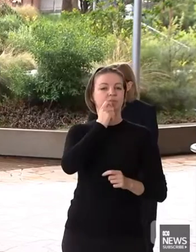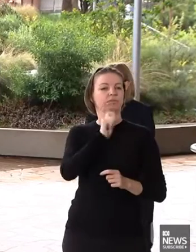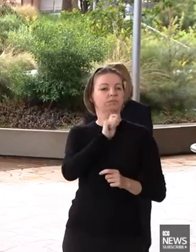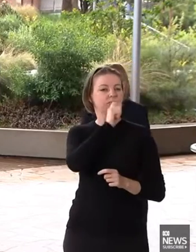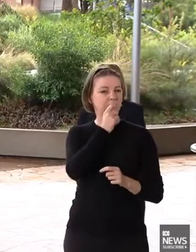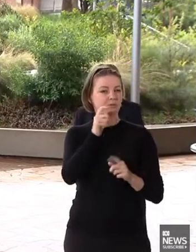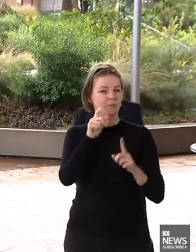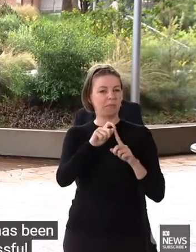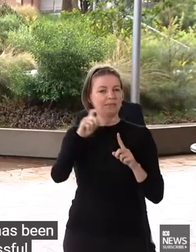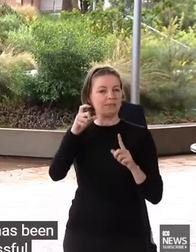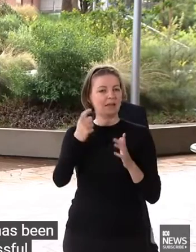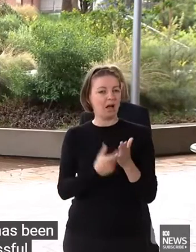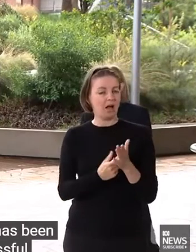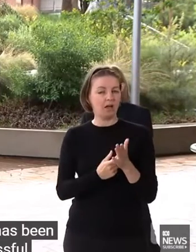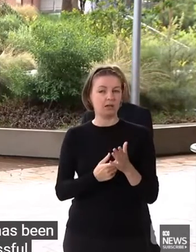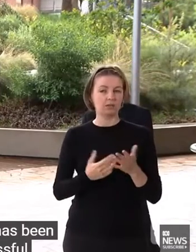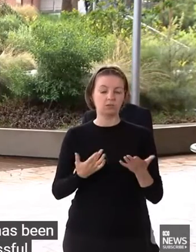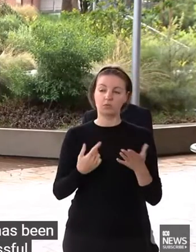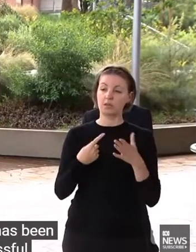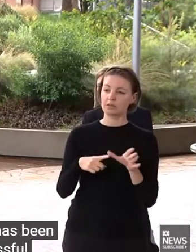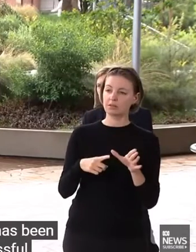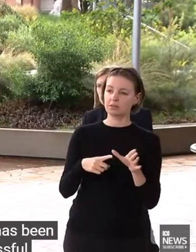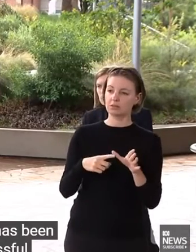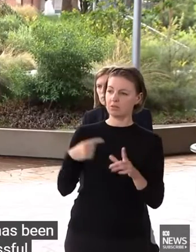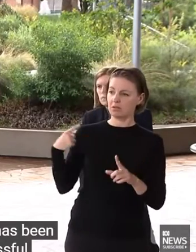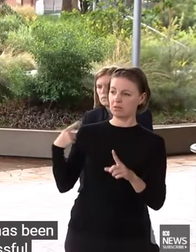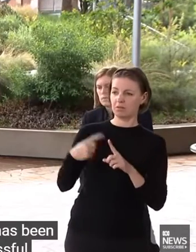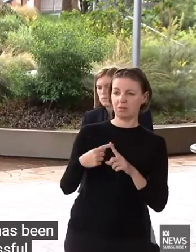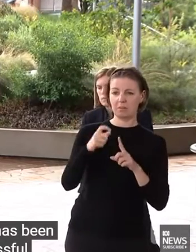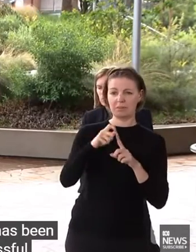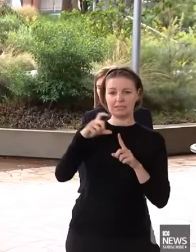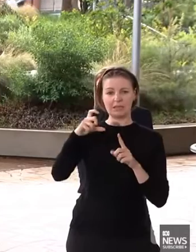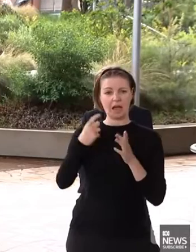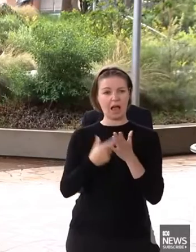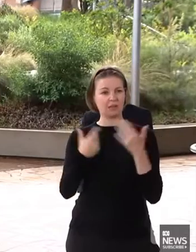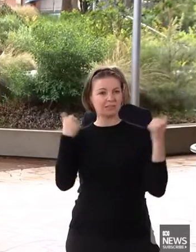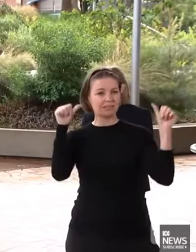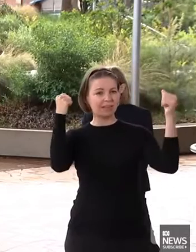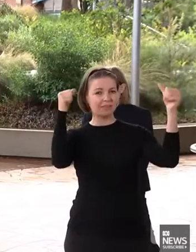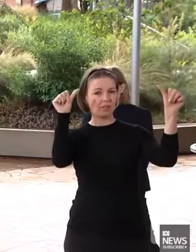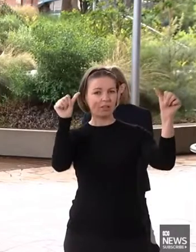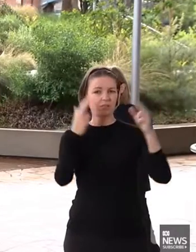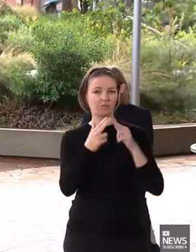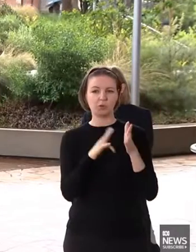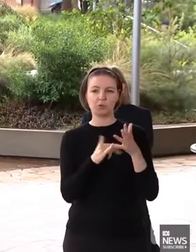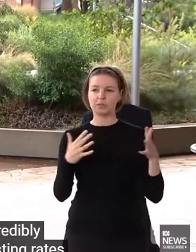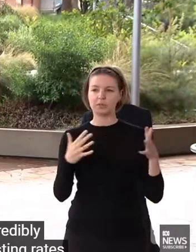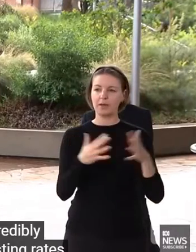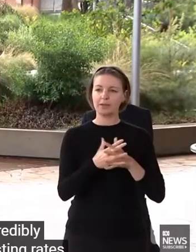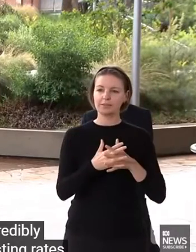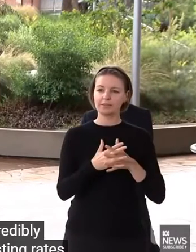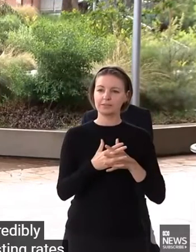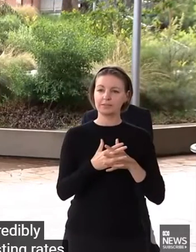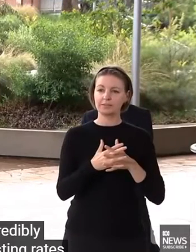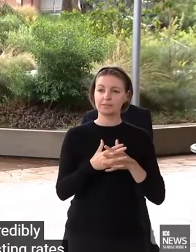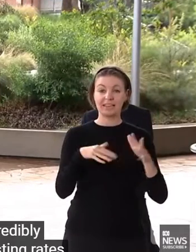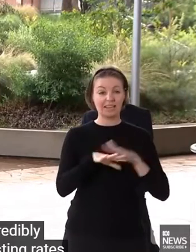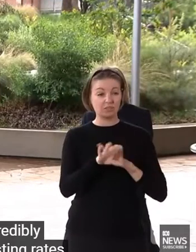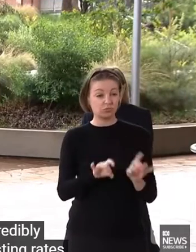successful here in our state. Incredibly successful. And the testing rates in Australia